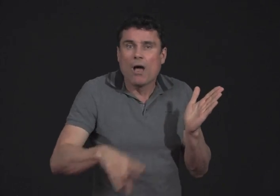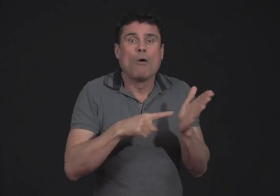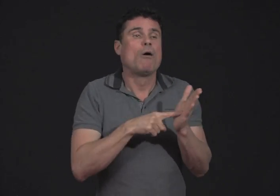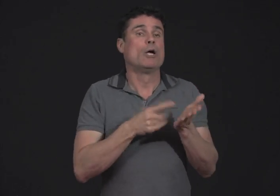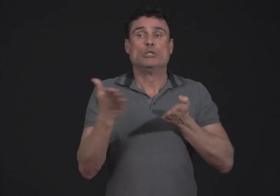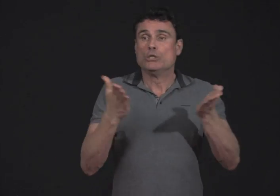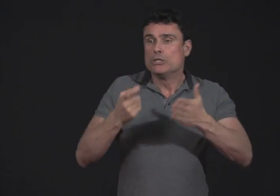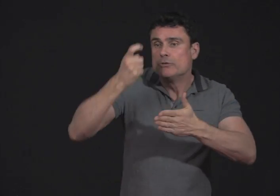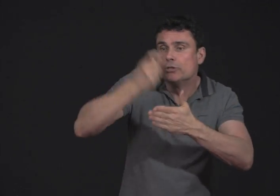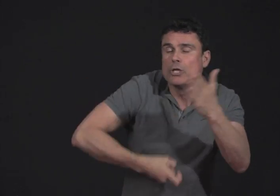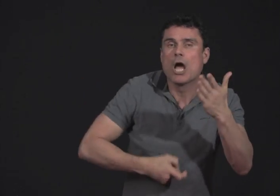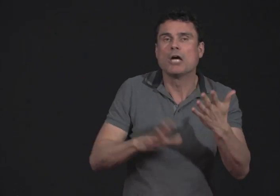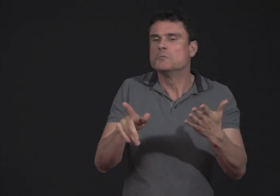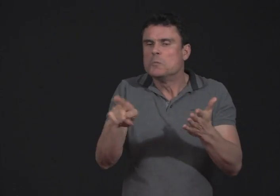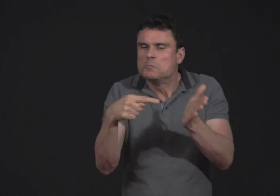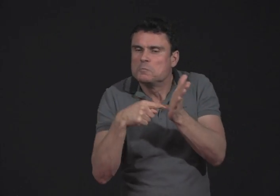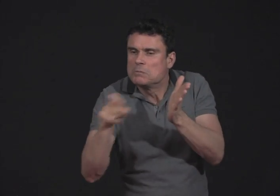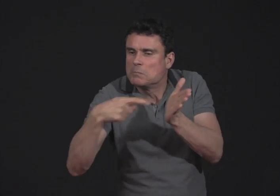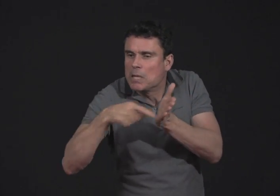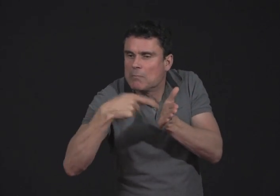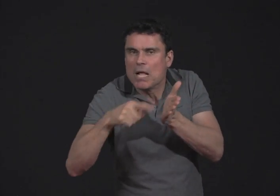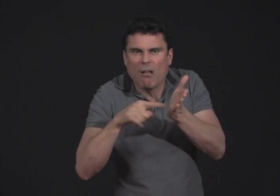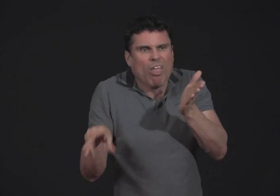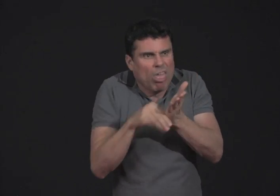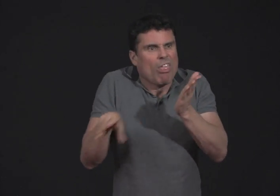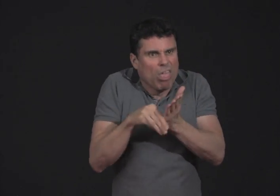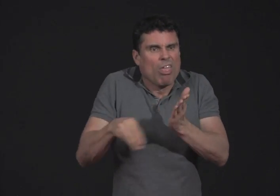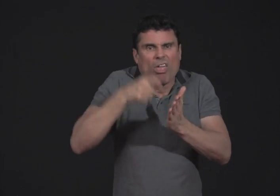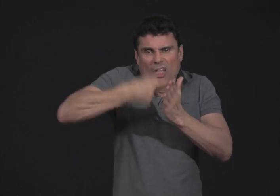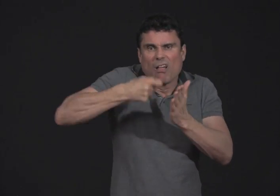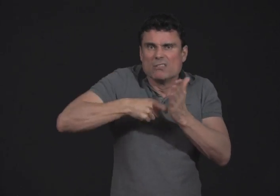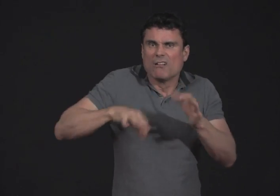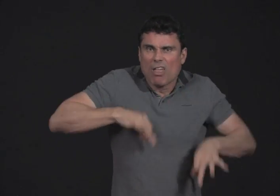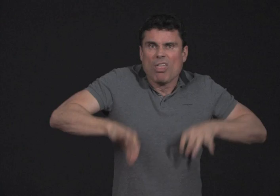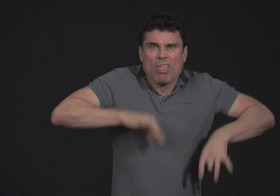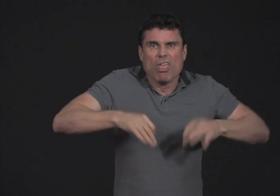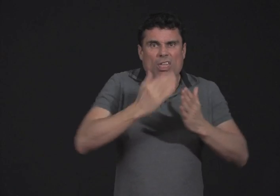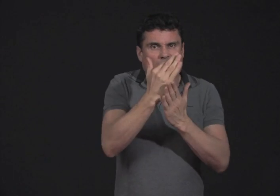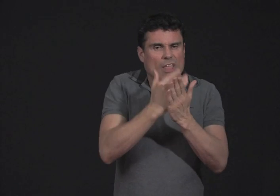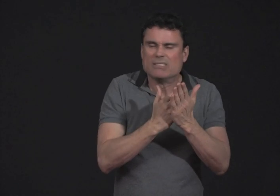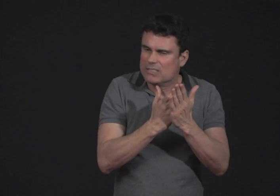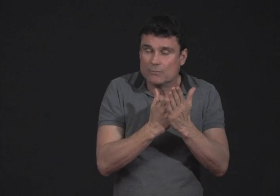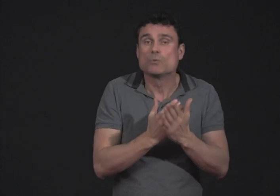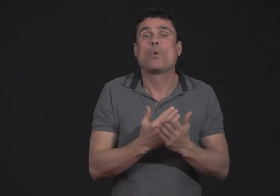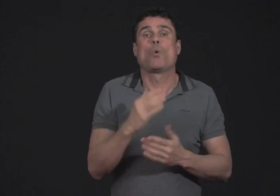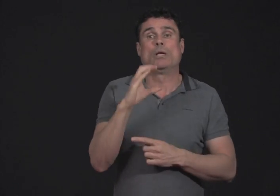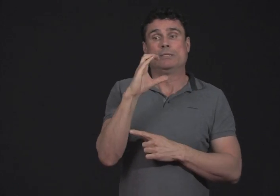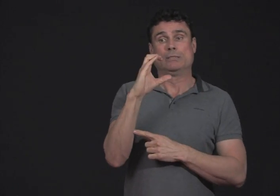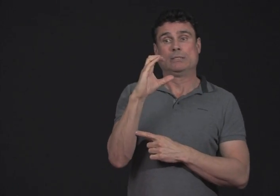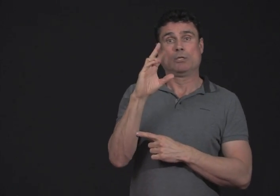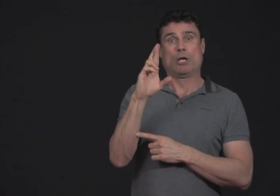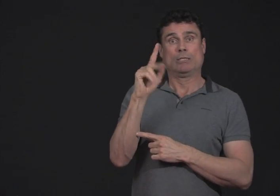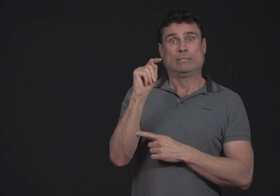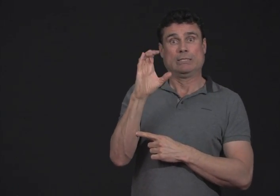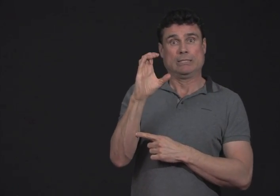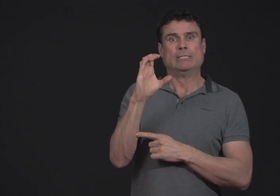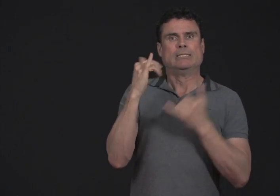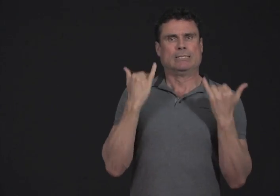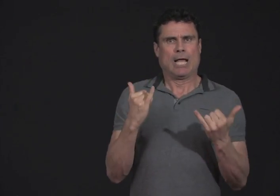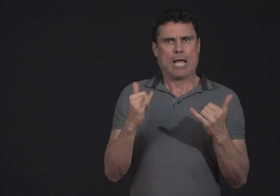have the right to charge you and add charges. It really becomes quite expensive. Currently, the CRTC is